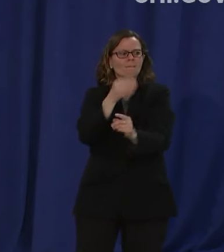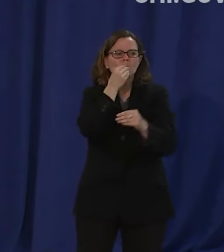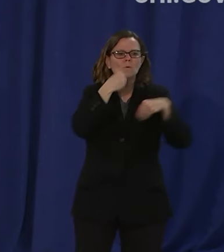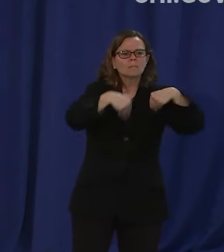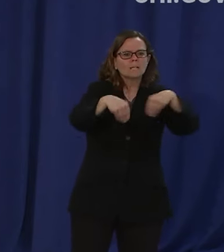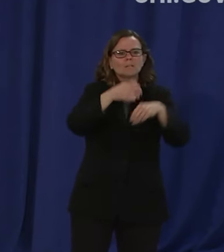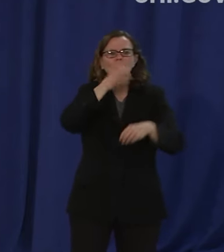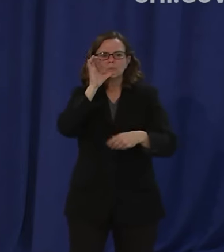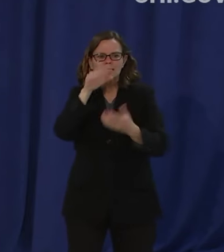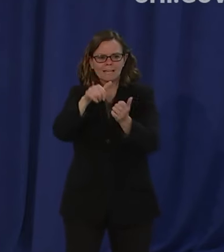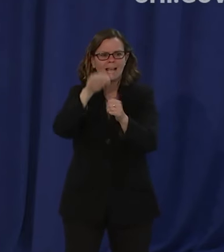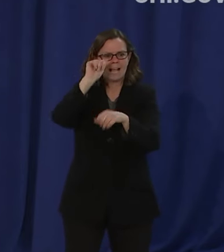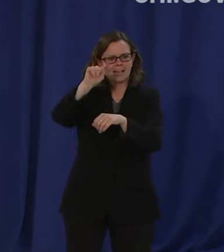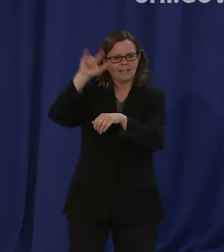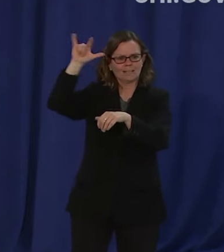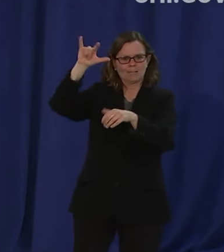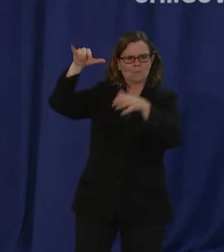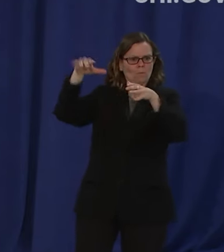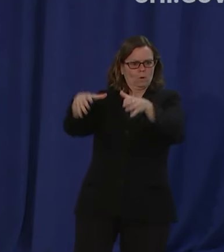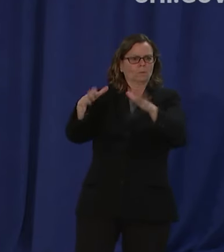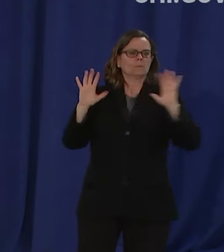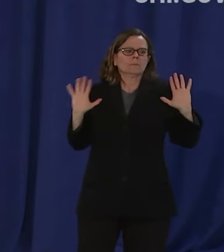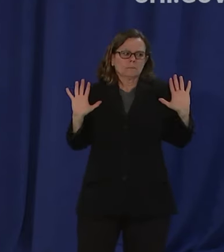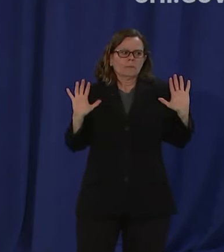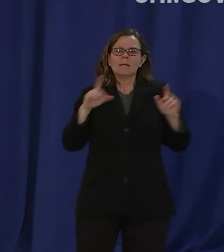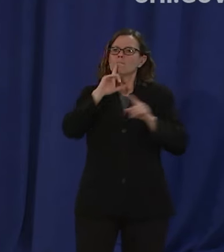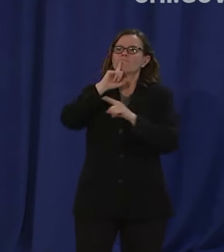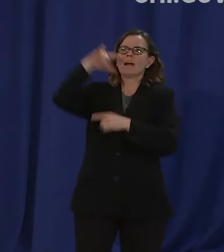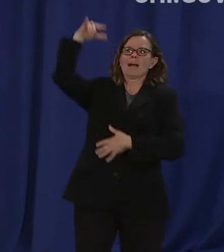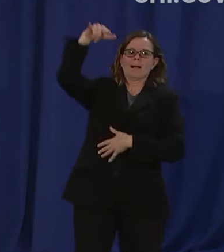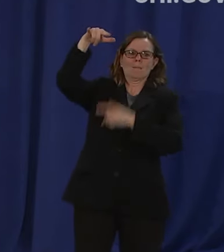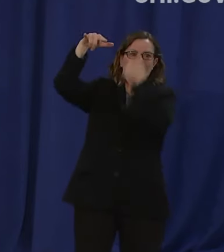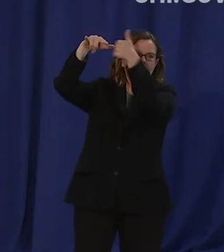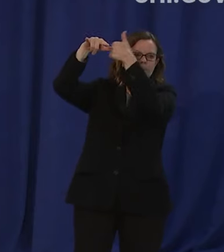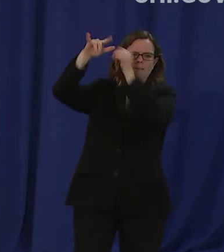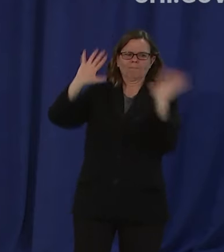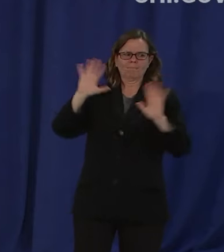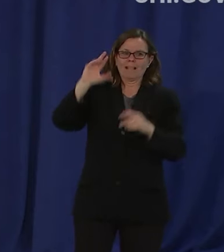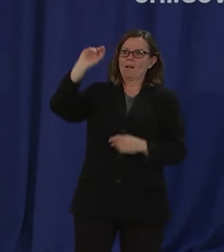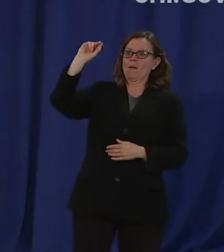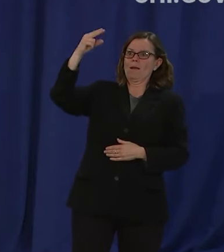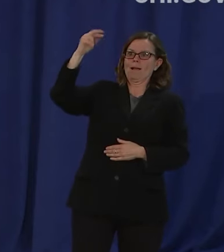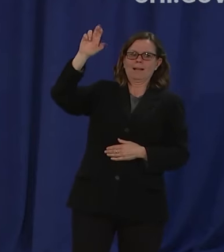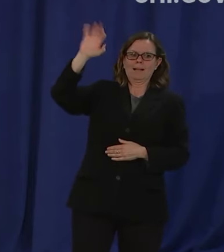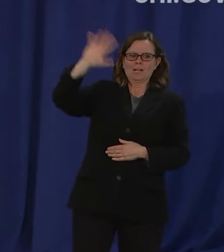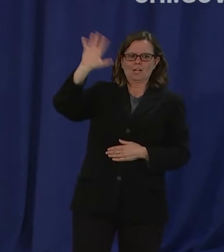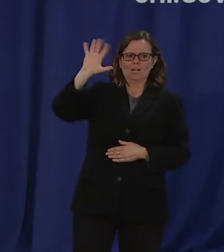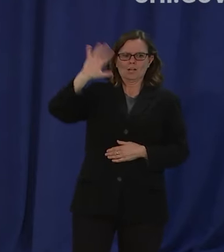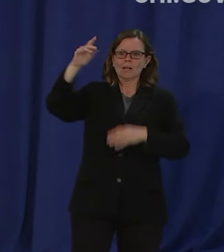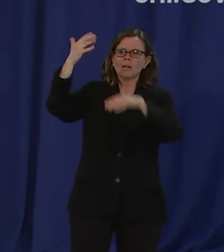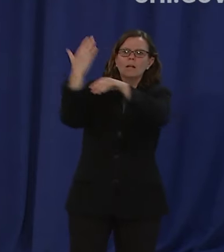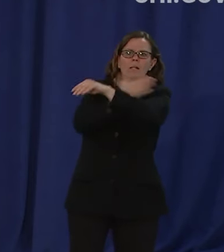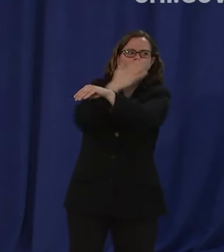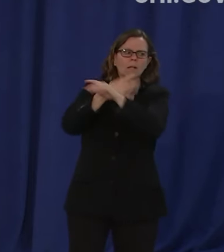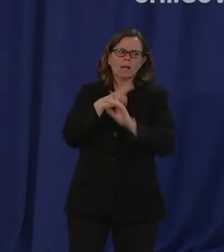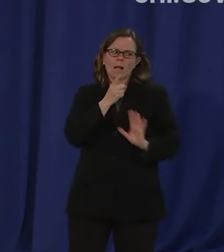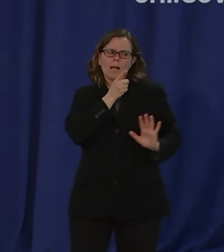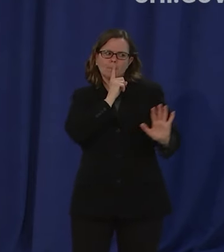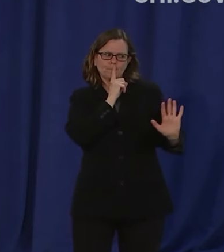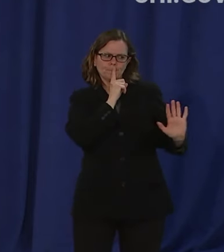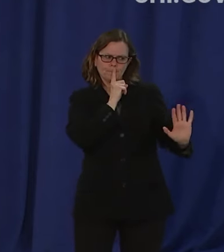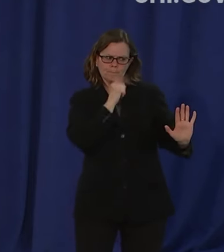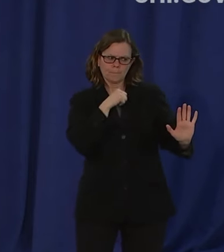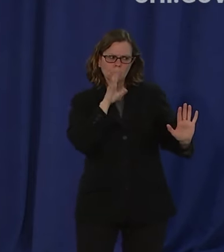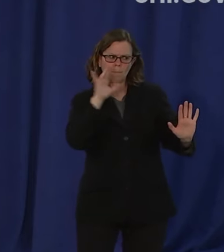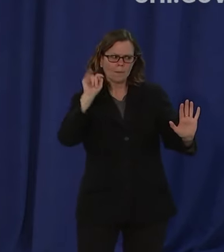about airlines oh and it's not about the o'hare modernization project that was the first part of the question that's that's not accurate follow